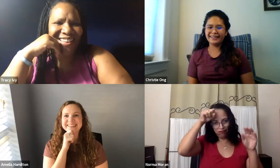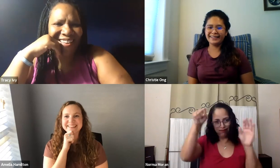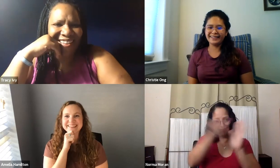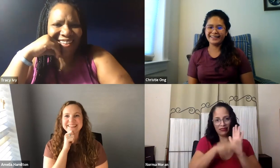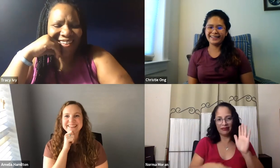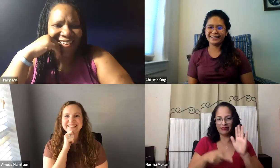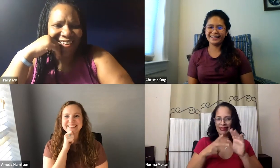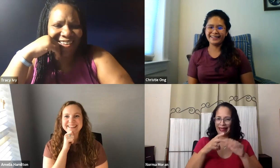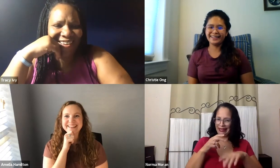or this.